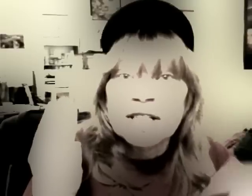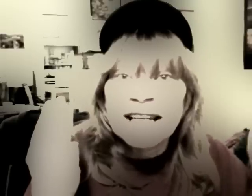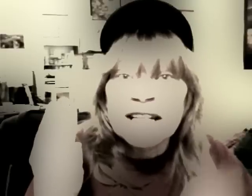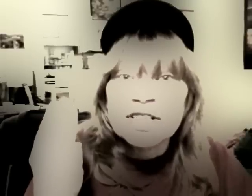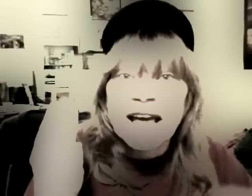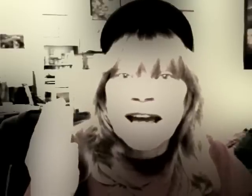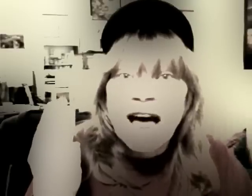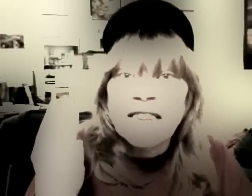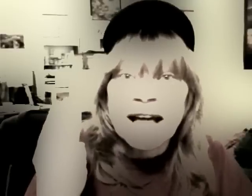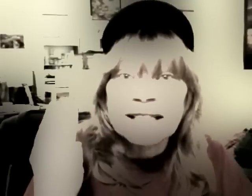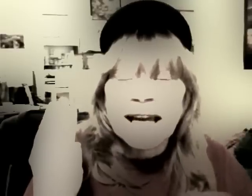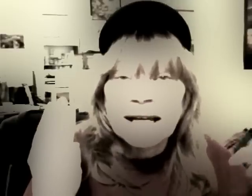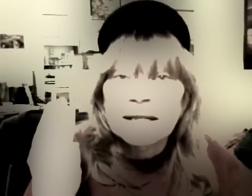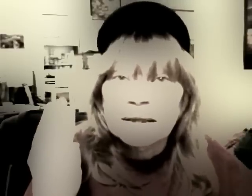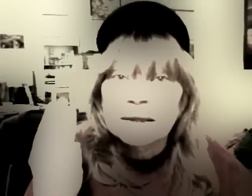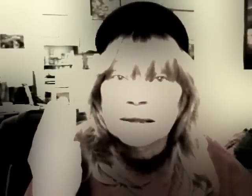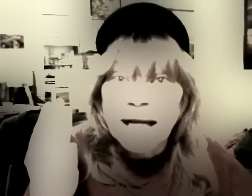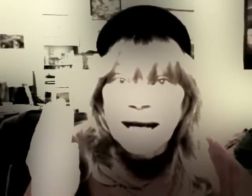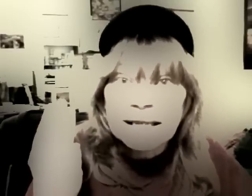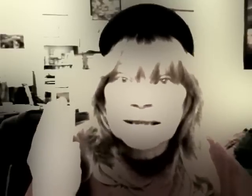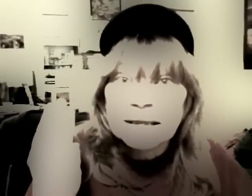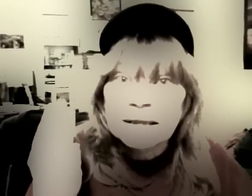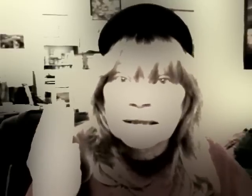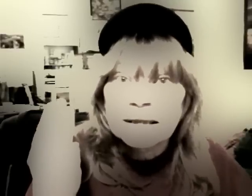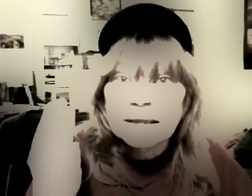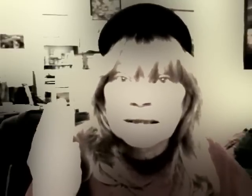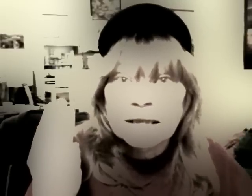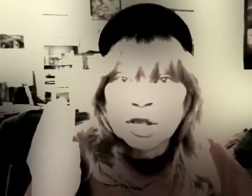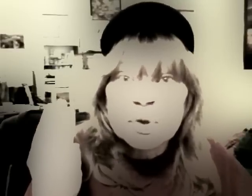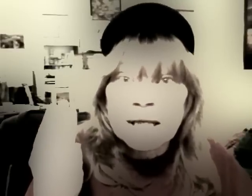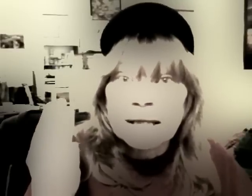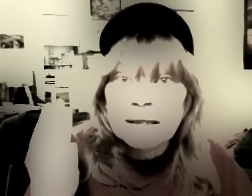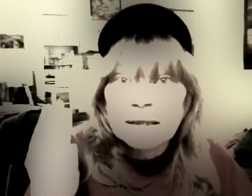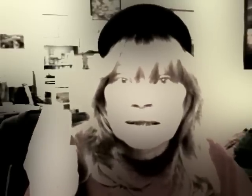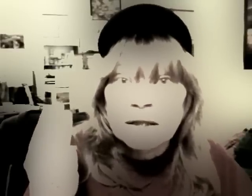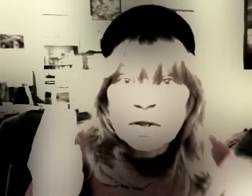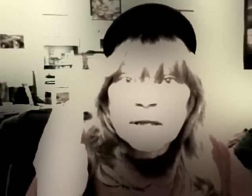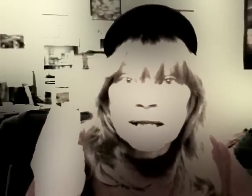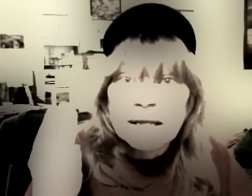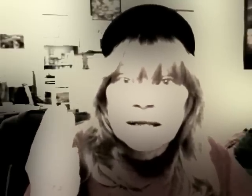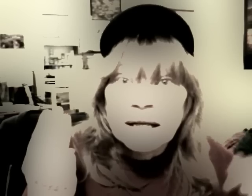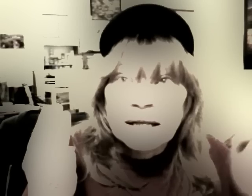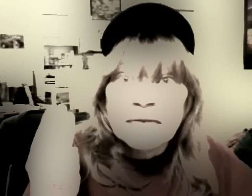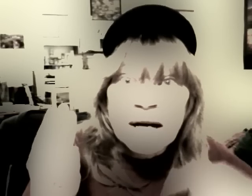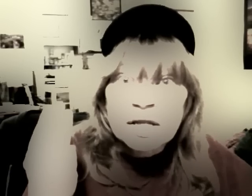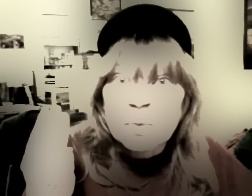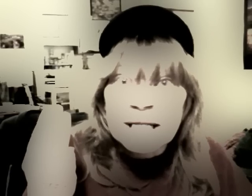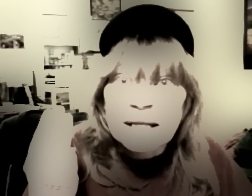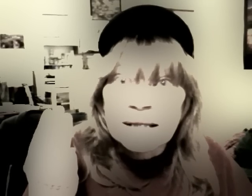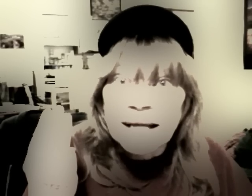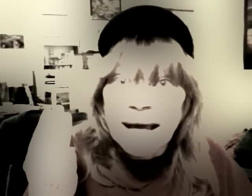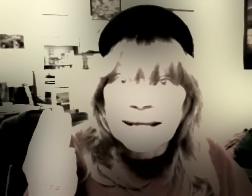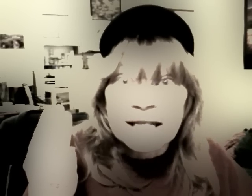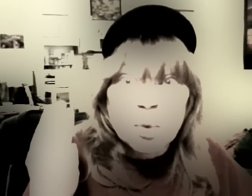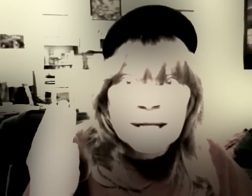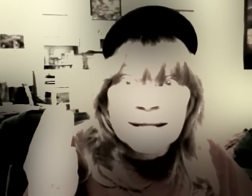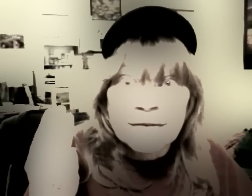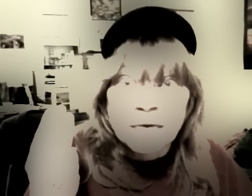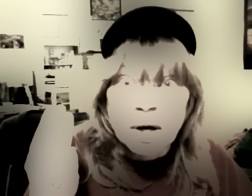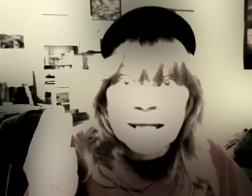each day, that day. Got it? Use it. Learn it. Live on it the rest of the day. That's what it's there for. It's